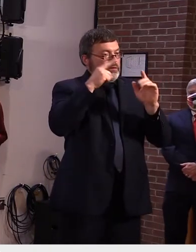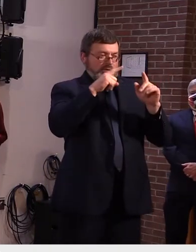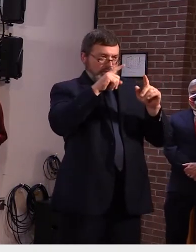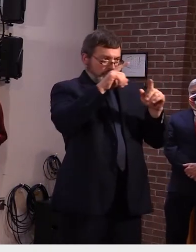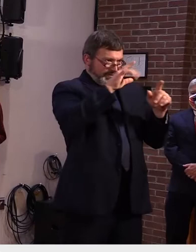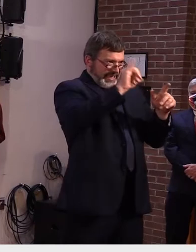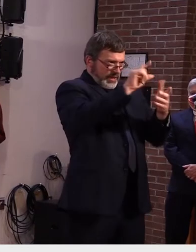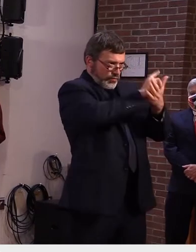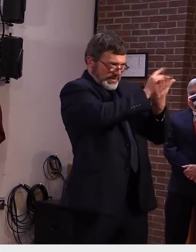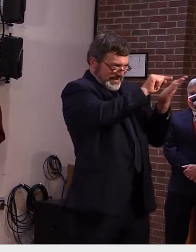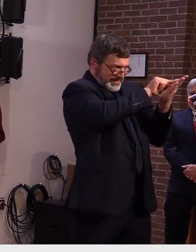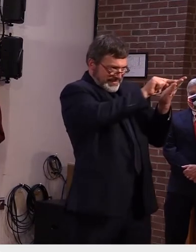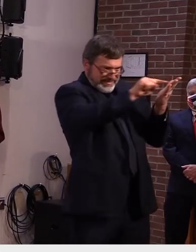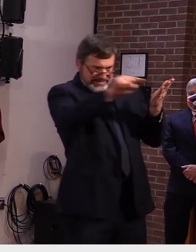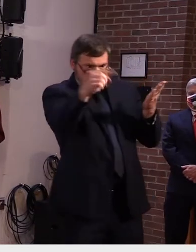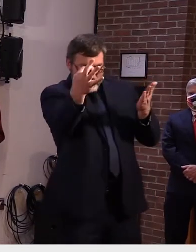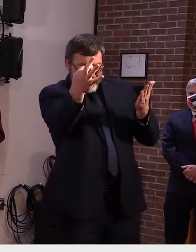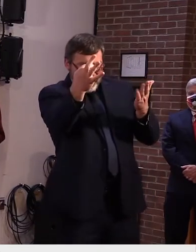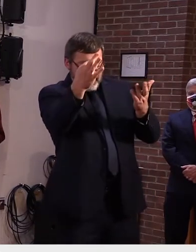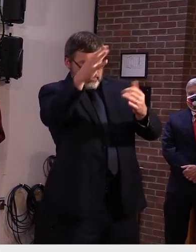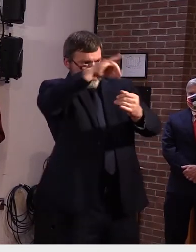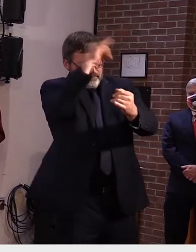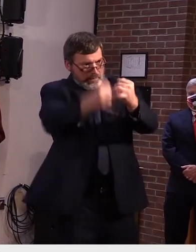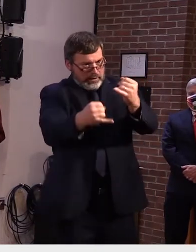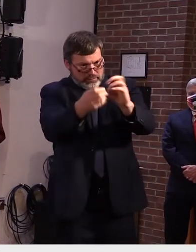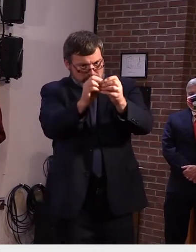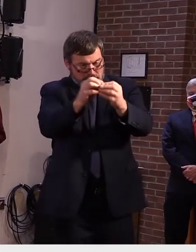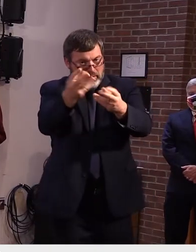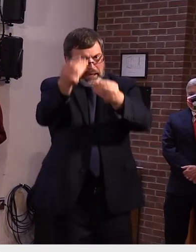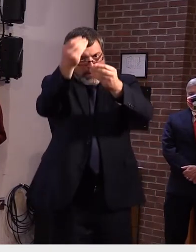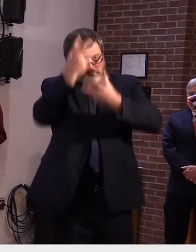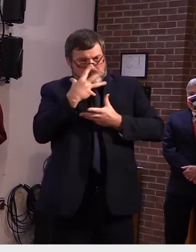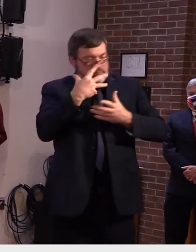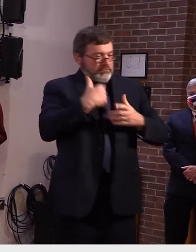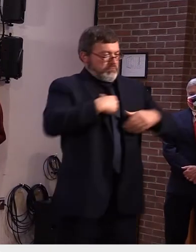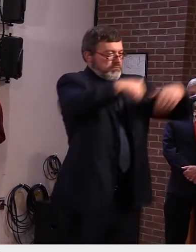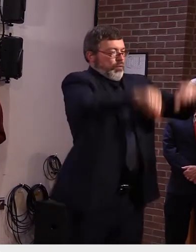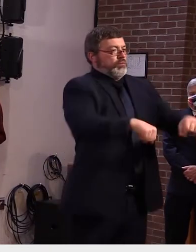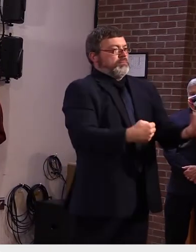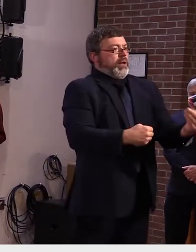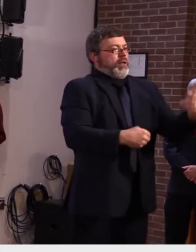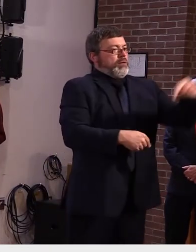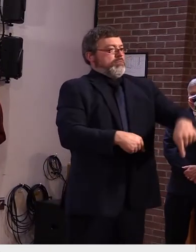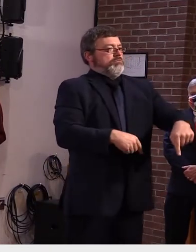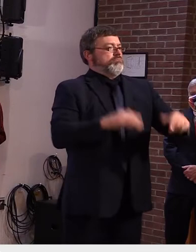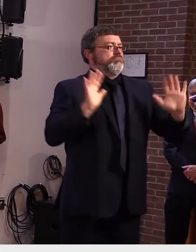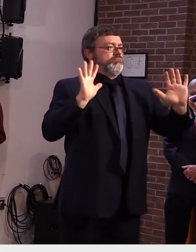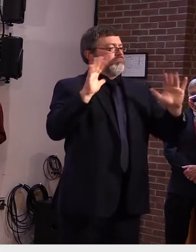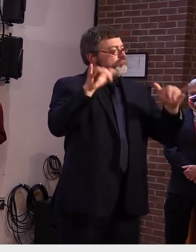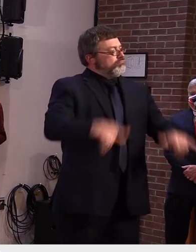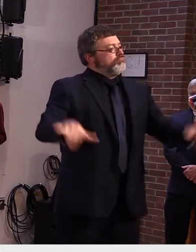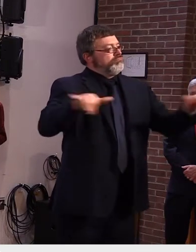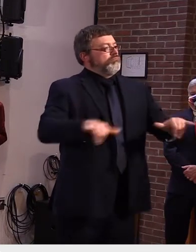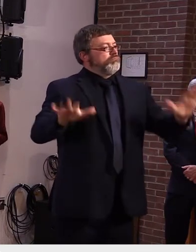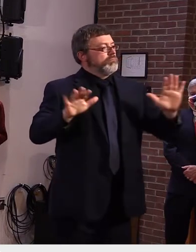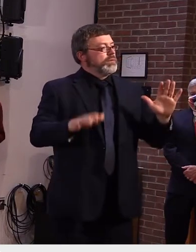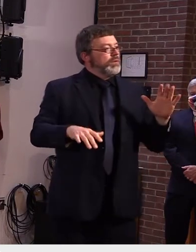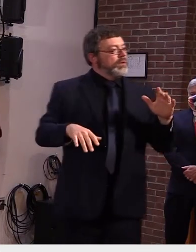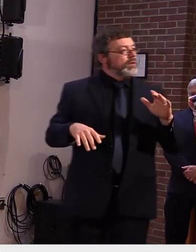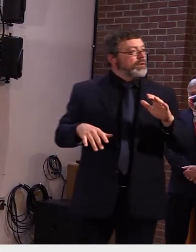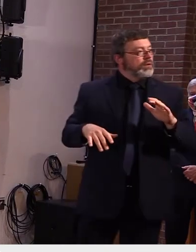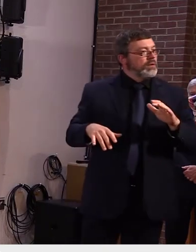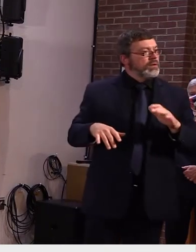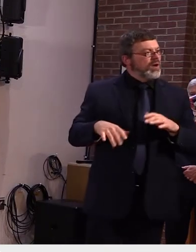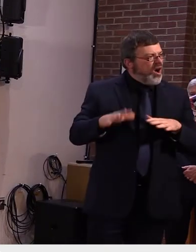uh hold on so um the cases that are reported on the pdf or you know on the website